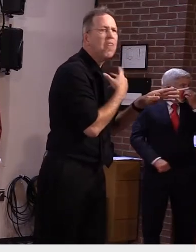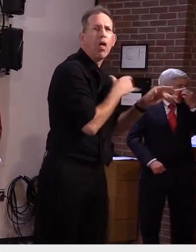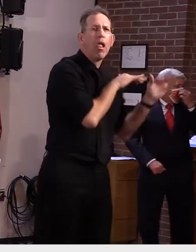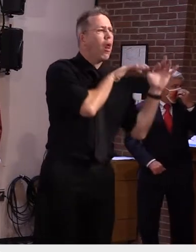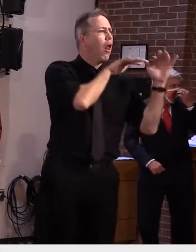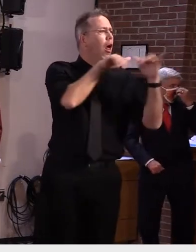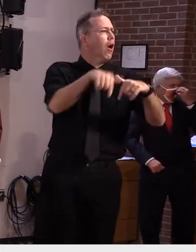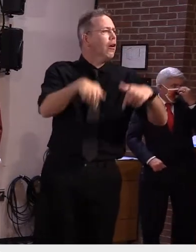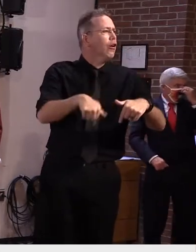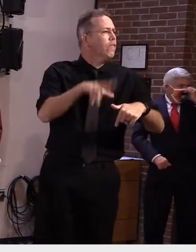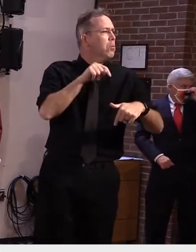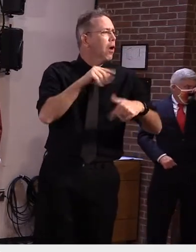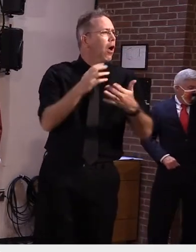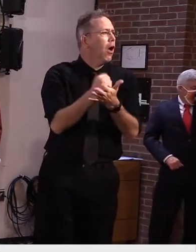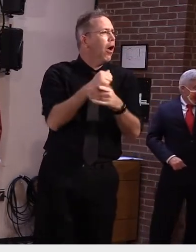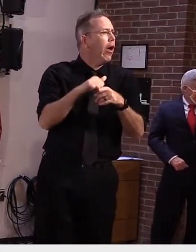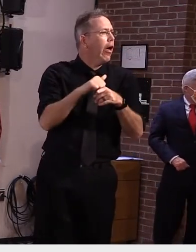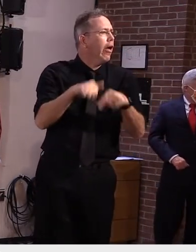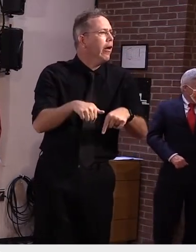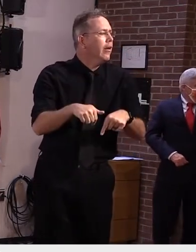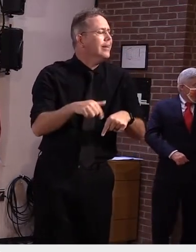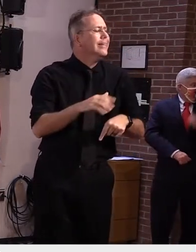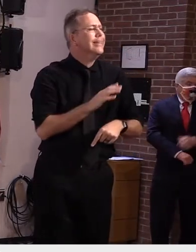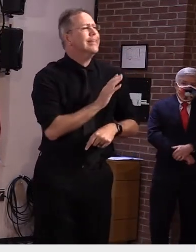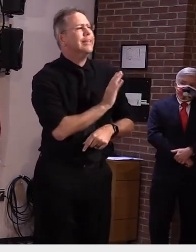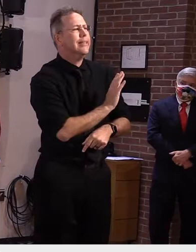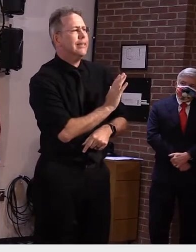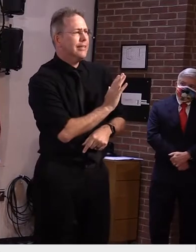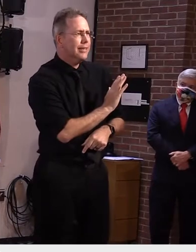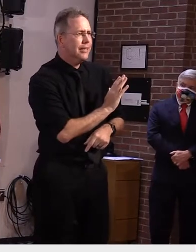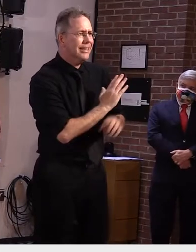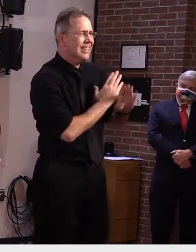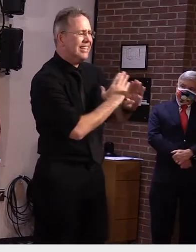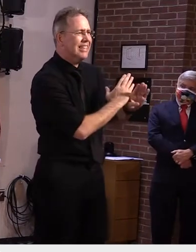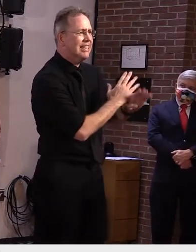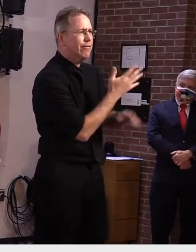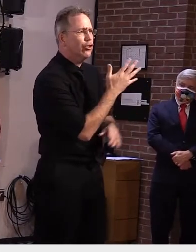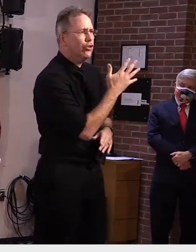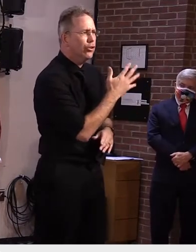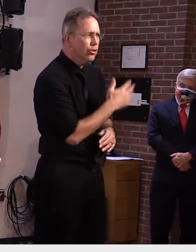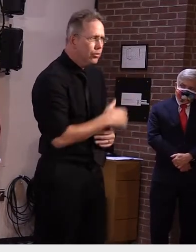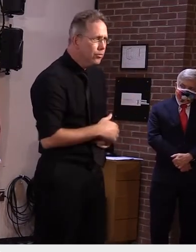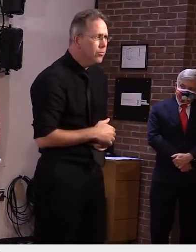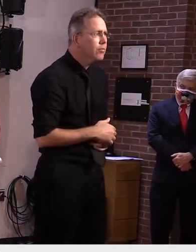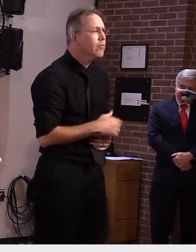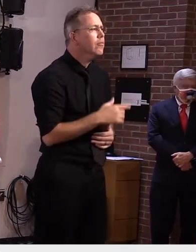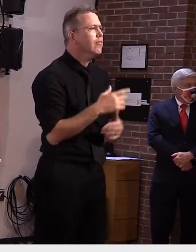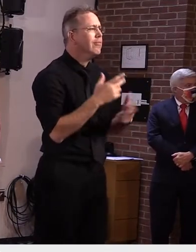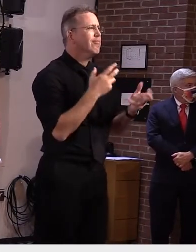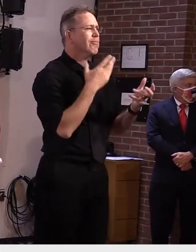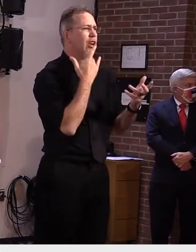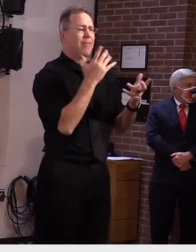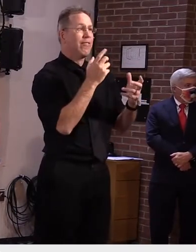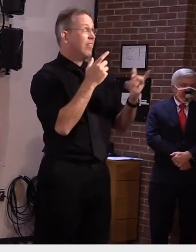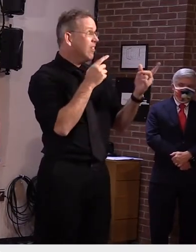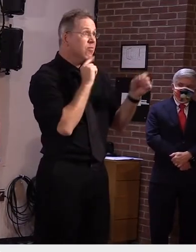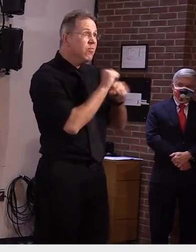Vermont. And we want to prevent that from happening. So there may be some guidance issued in the next